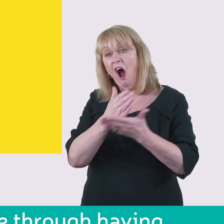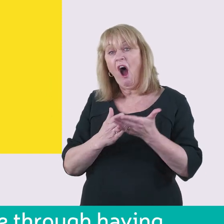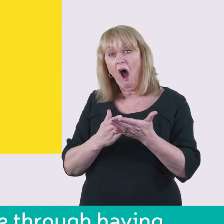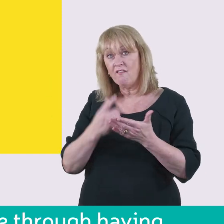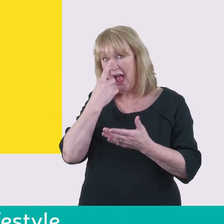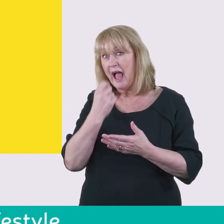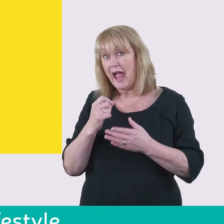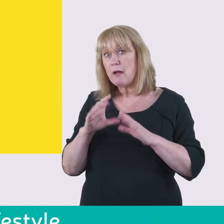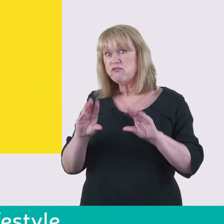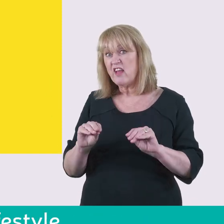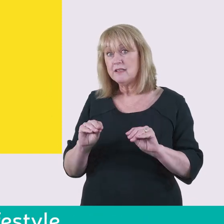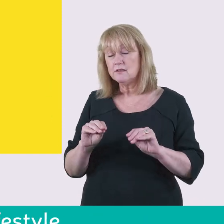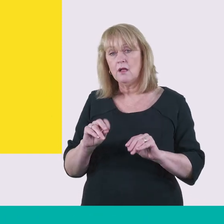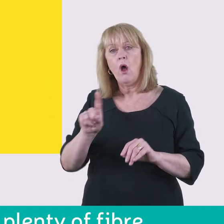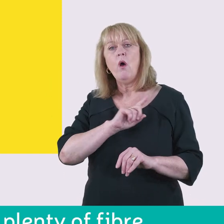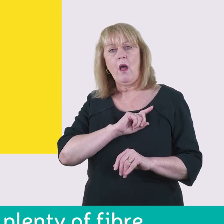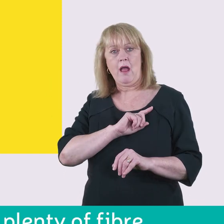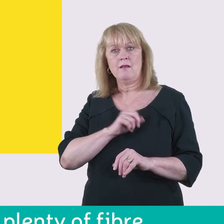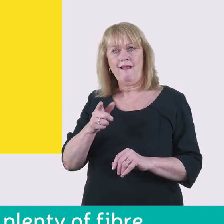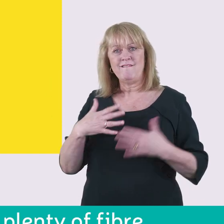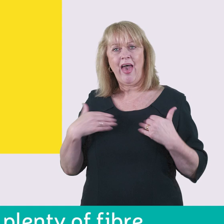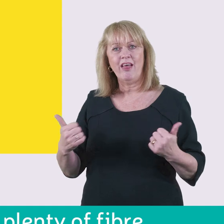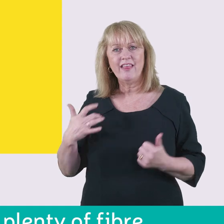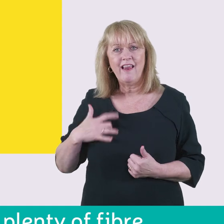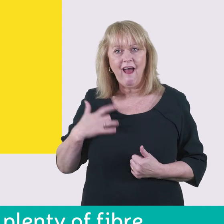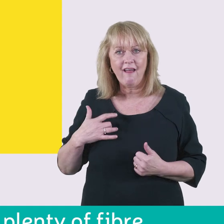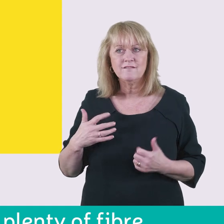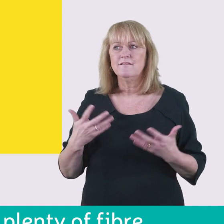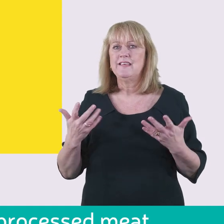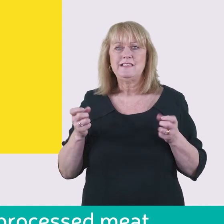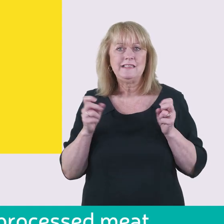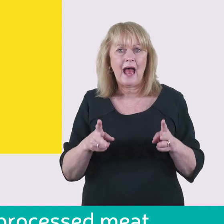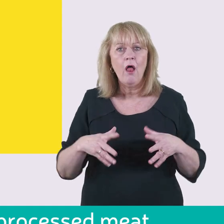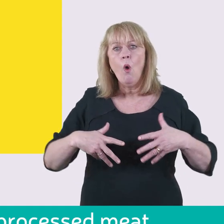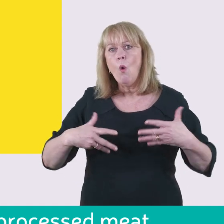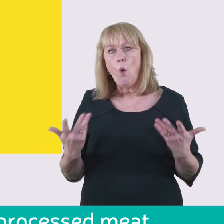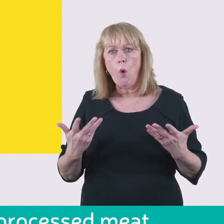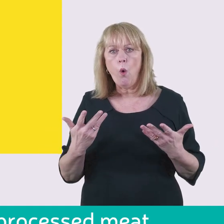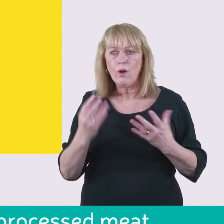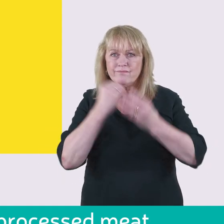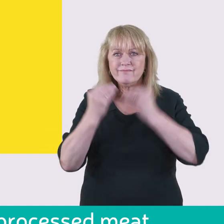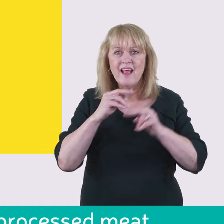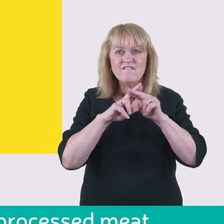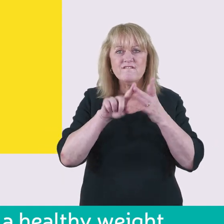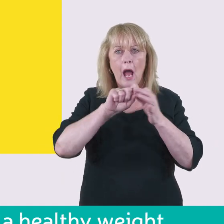through having a healthier lifestyle. This includes getting plenty of fiber in your diet, avoiding processed meat and